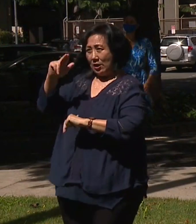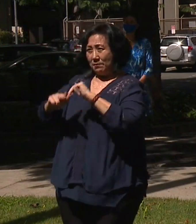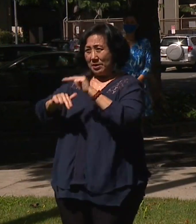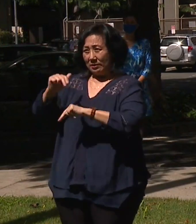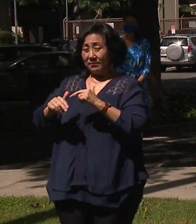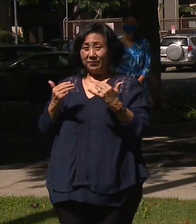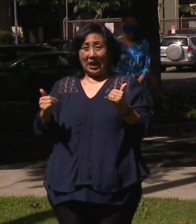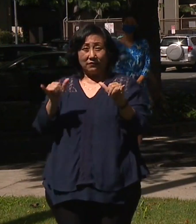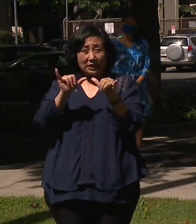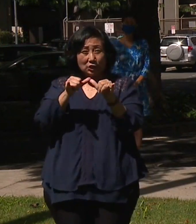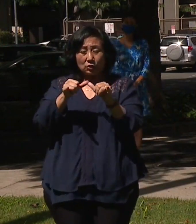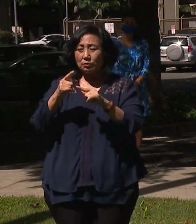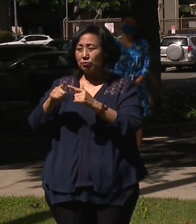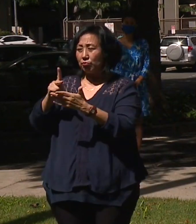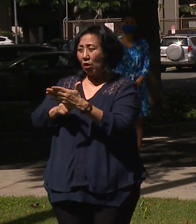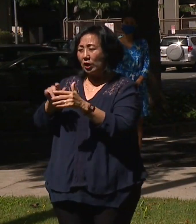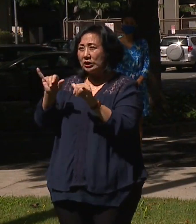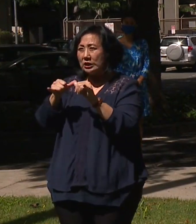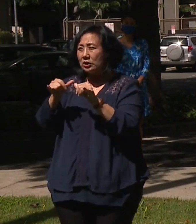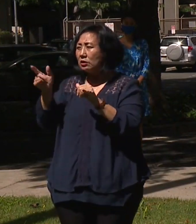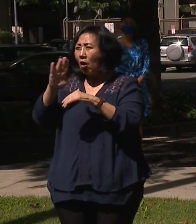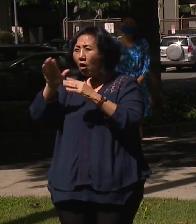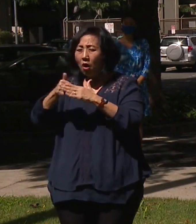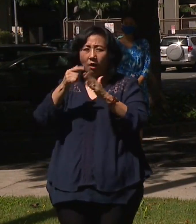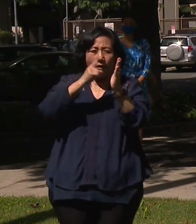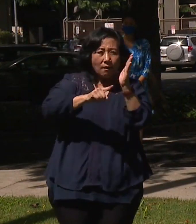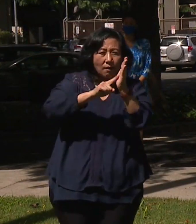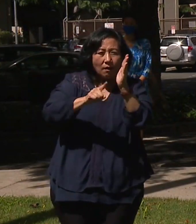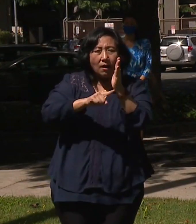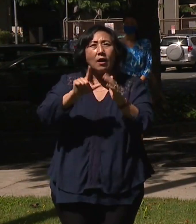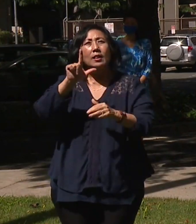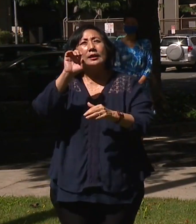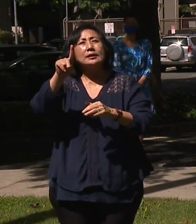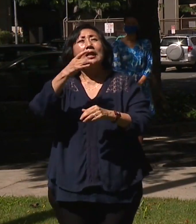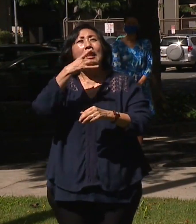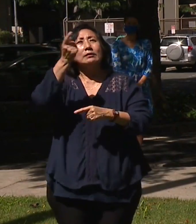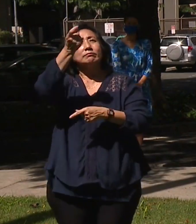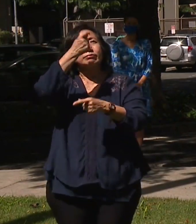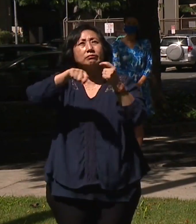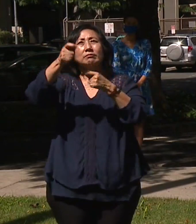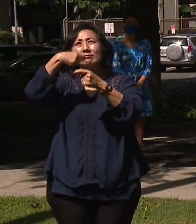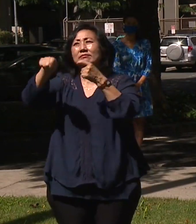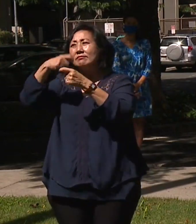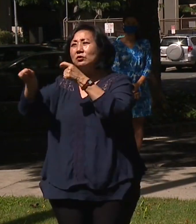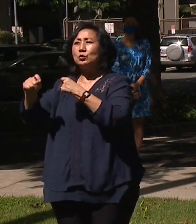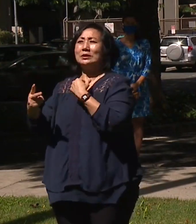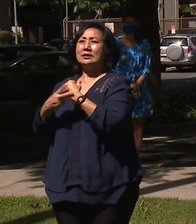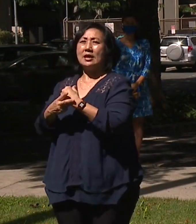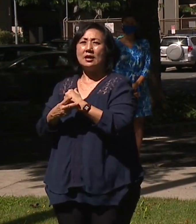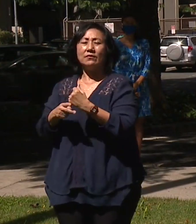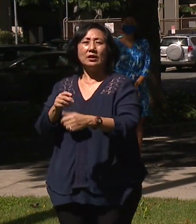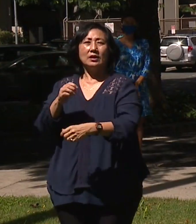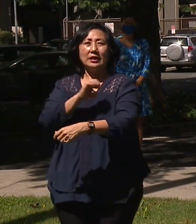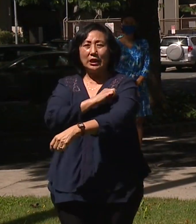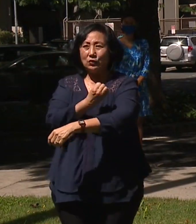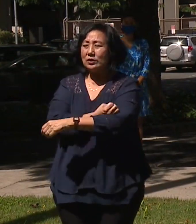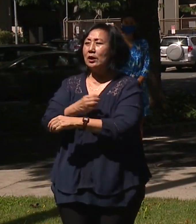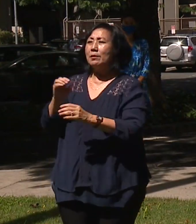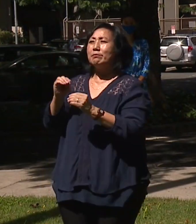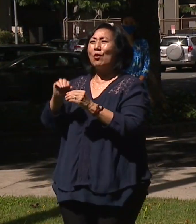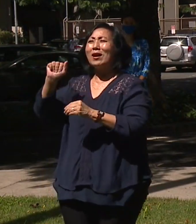we have engineers and project managers going in there and looking for LED lighting replacements to save energy, more efficient air conditioning,